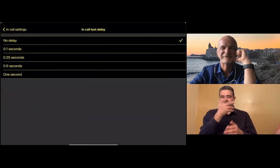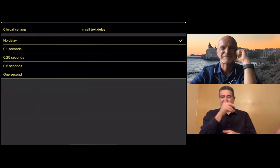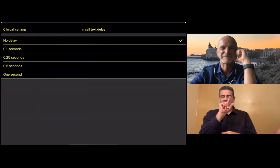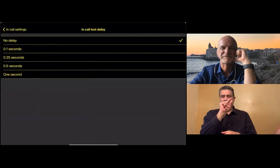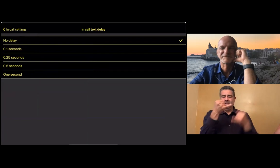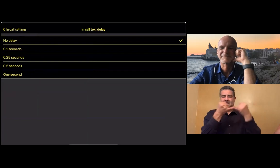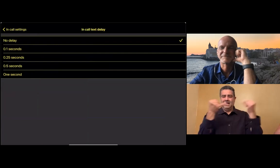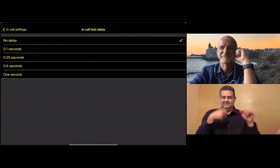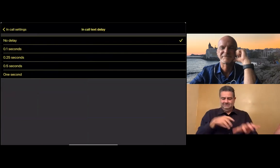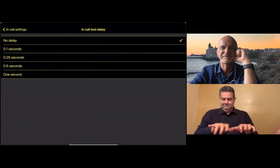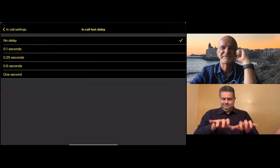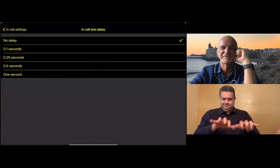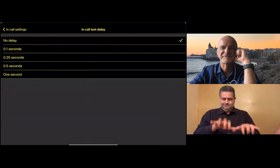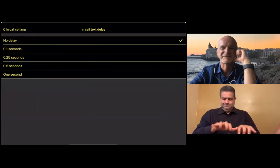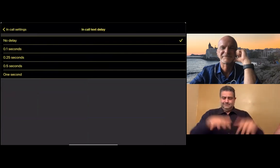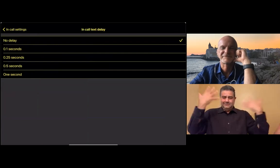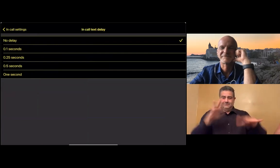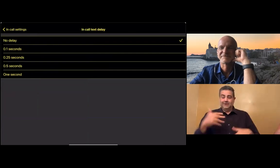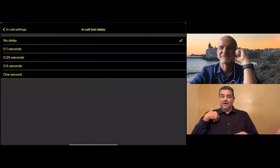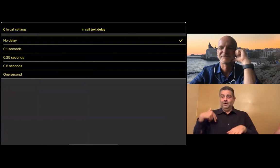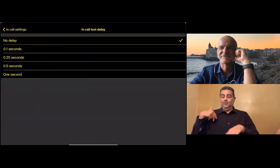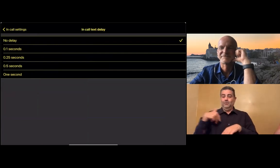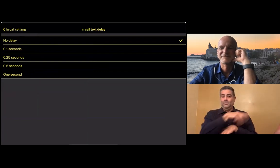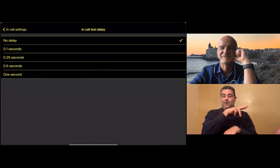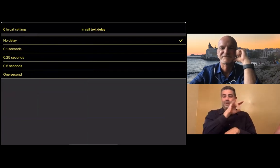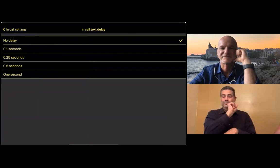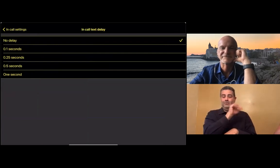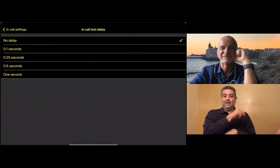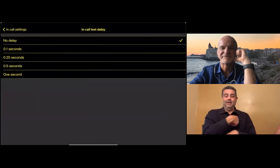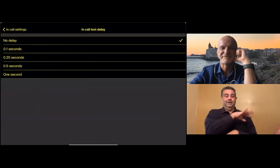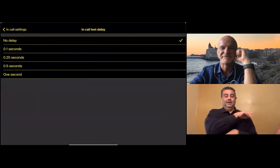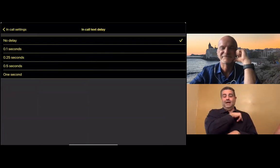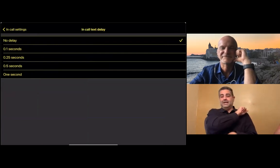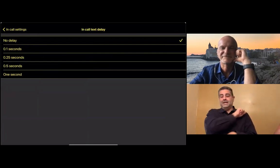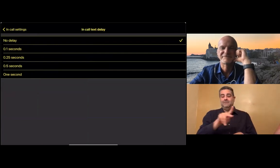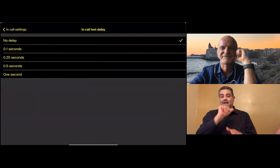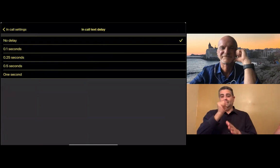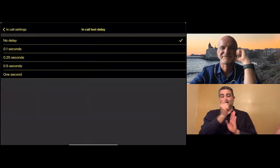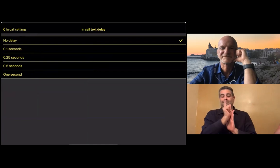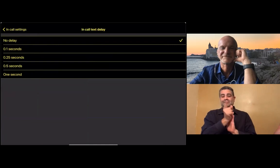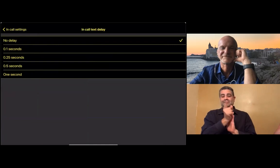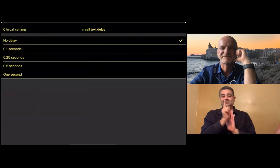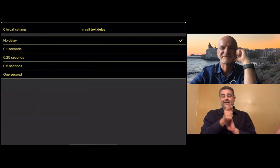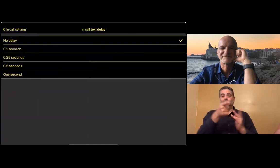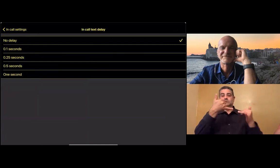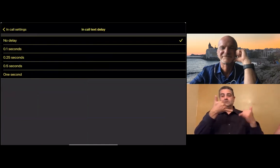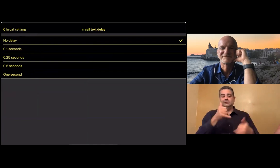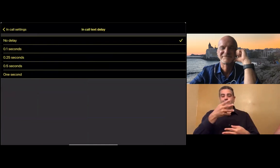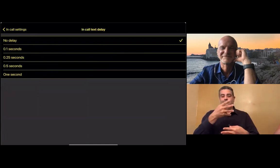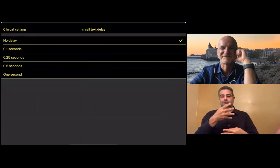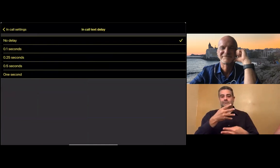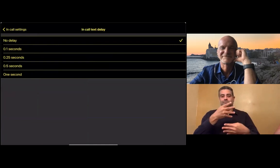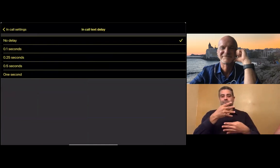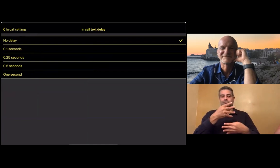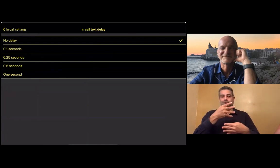but the text was set on slow mode. I typed maybe 20 lines. I walked away, came